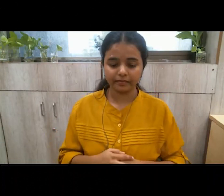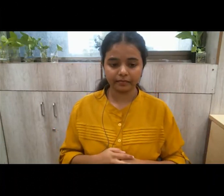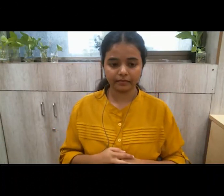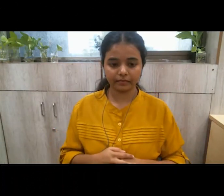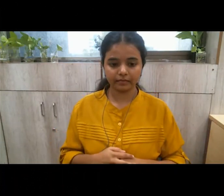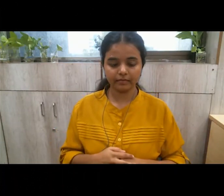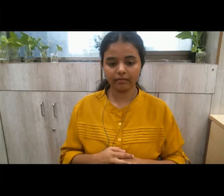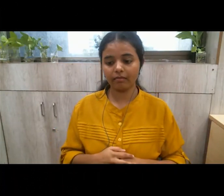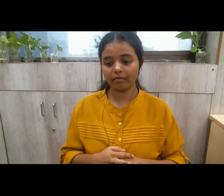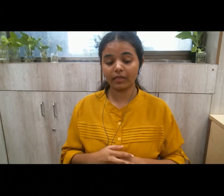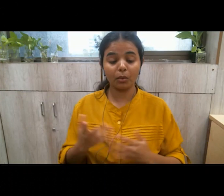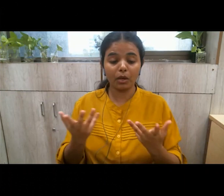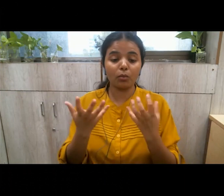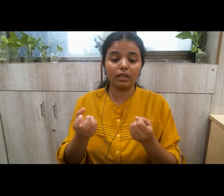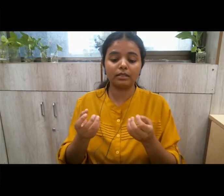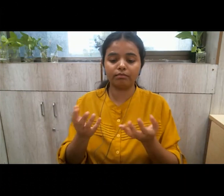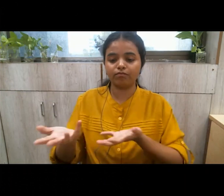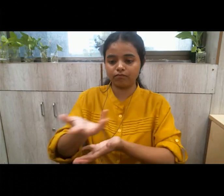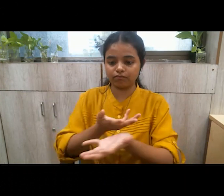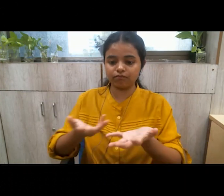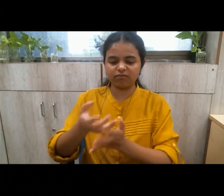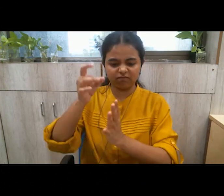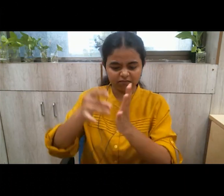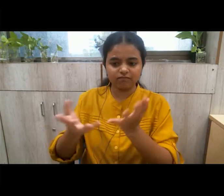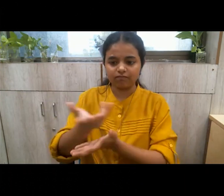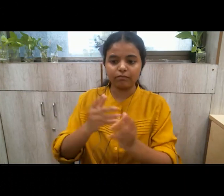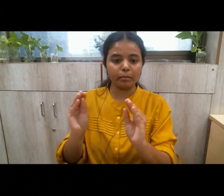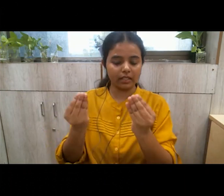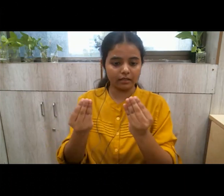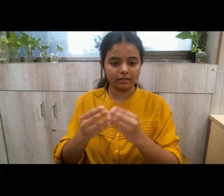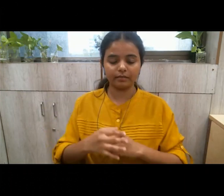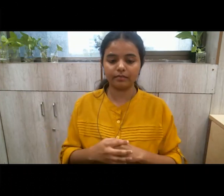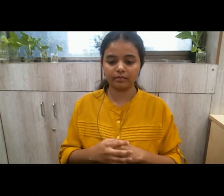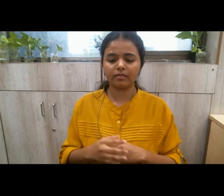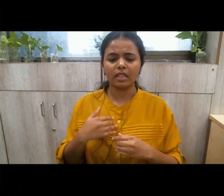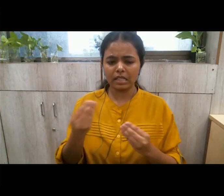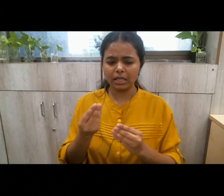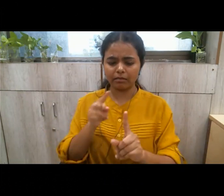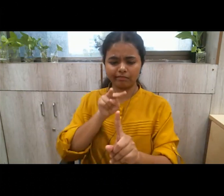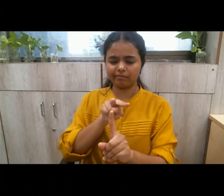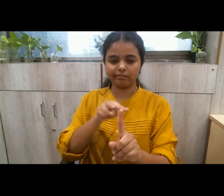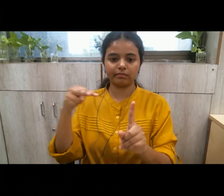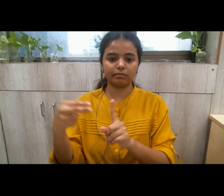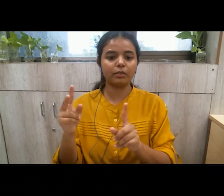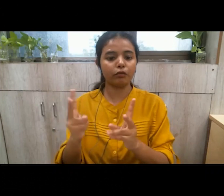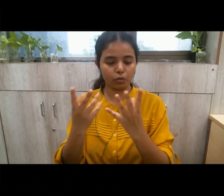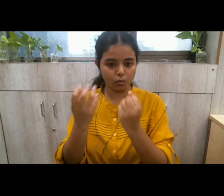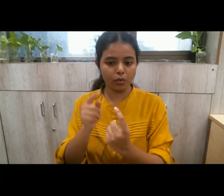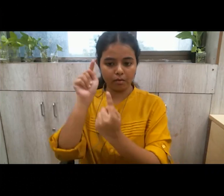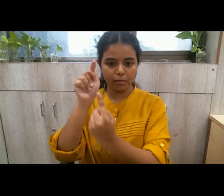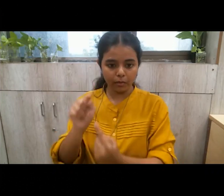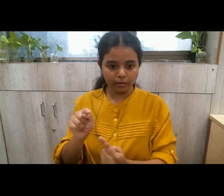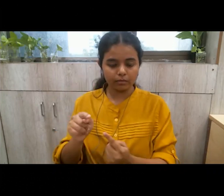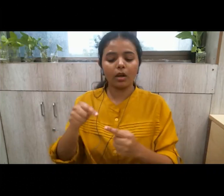sake of a better discussion i will try to bring a different viewpoint to what is being